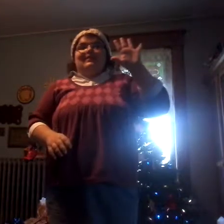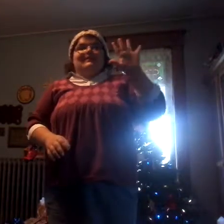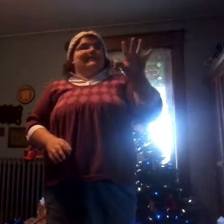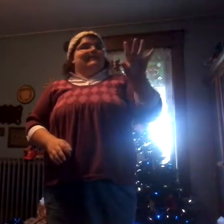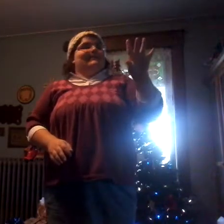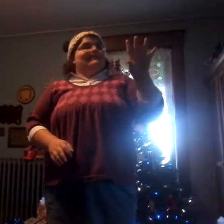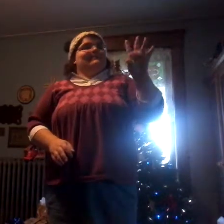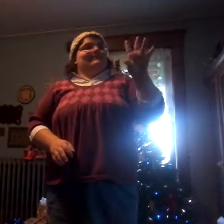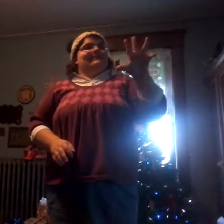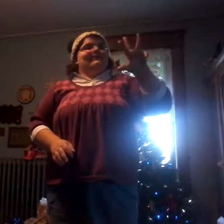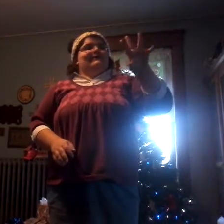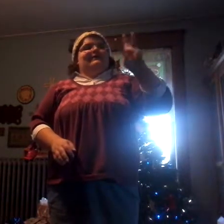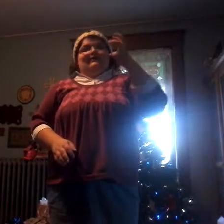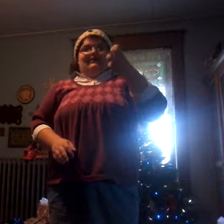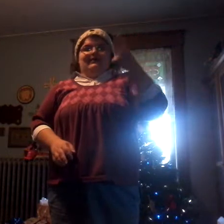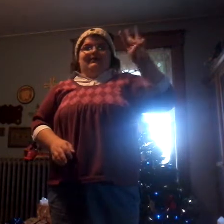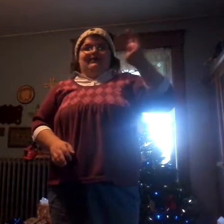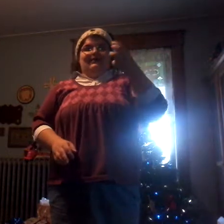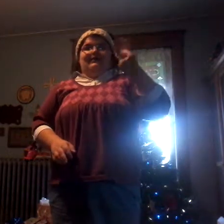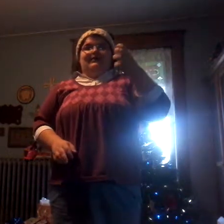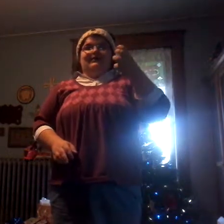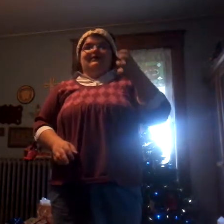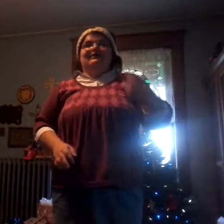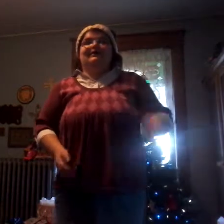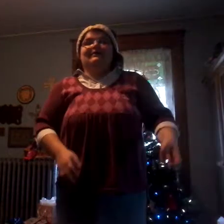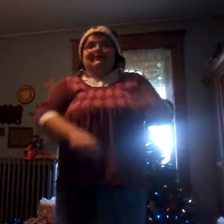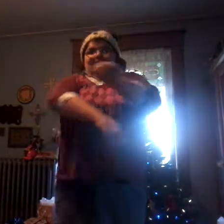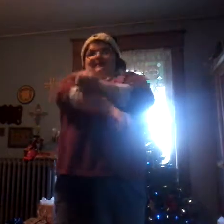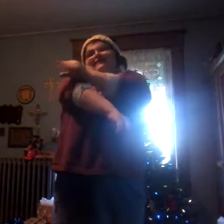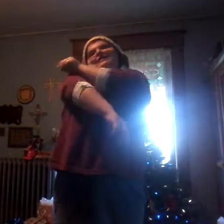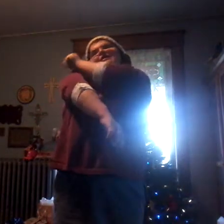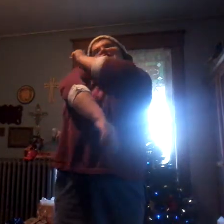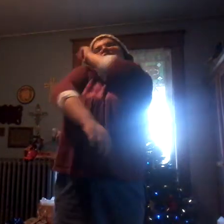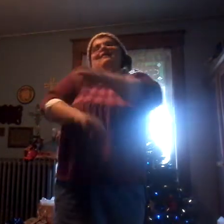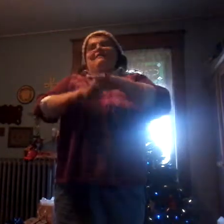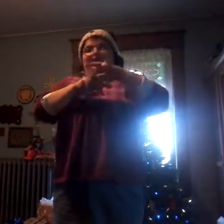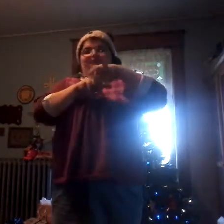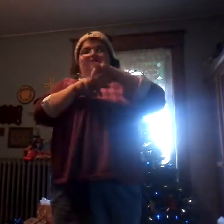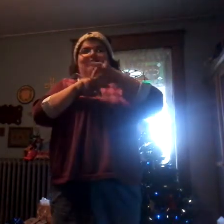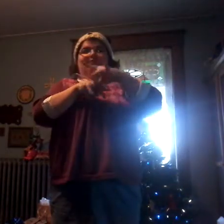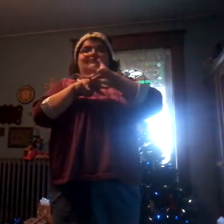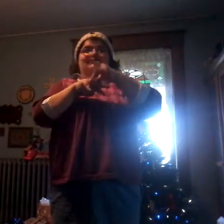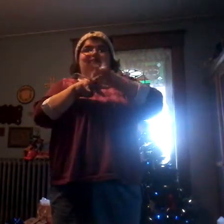Christmas, my true love gave to me, five gold rings,